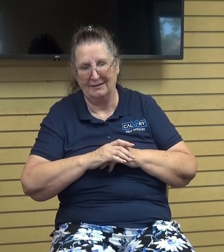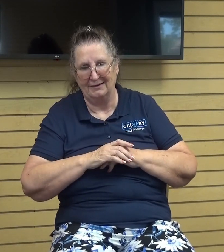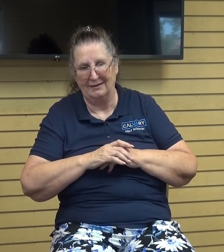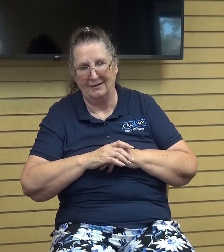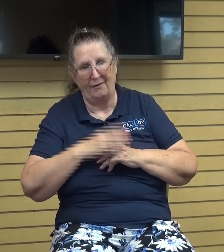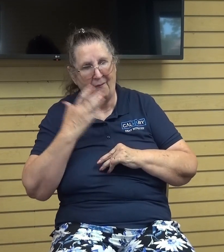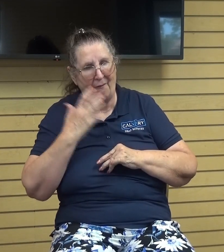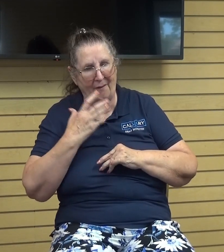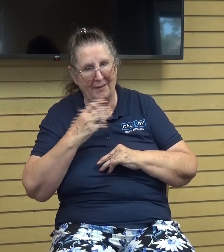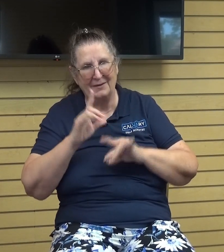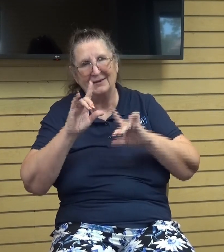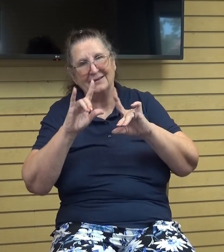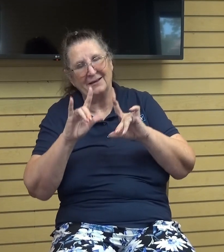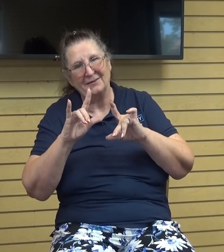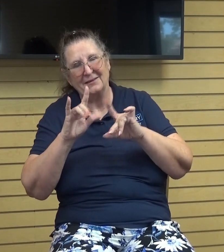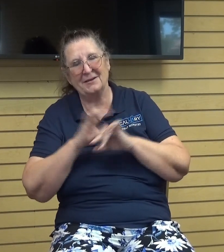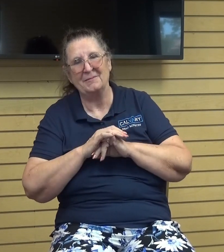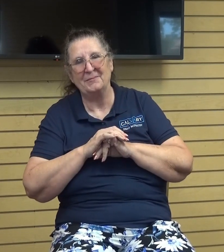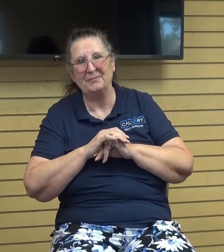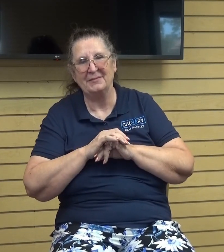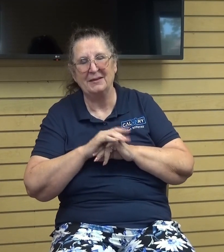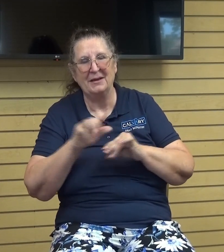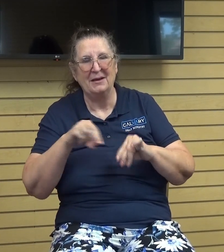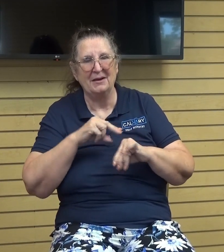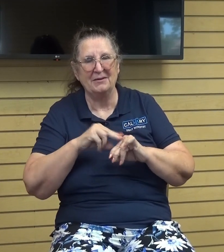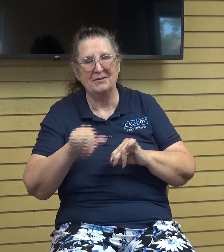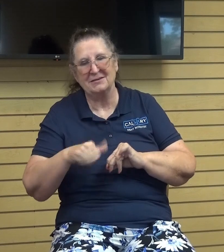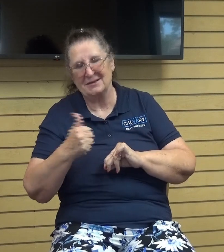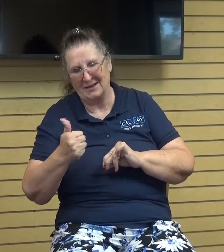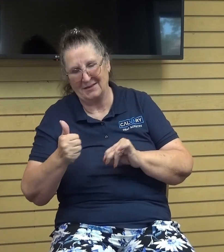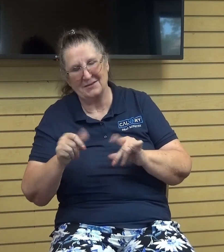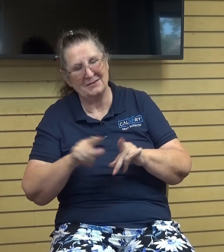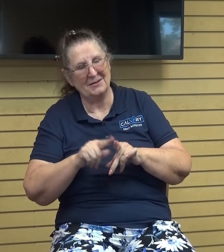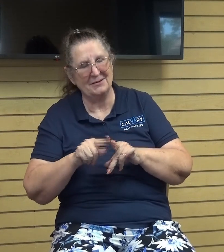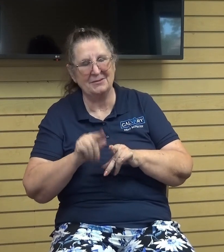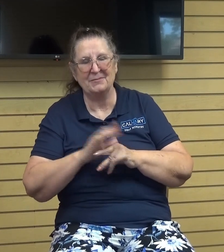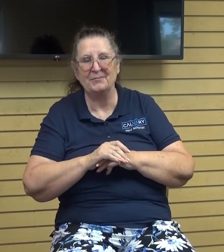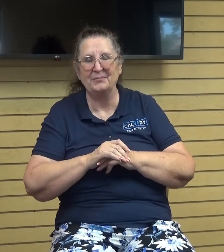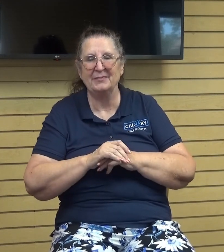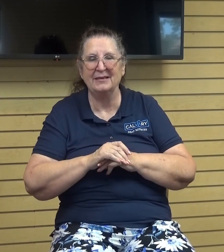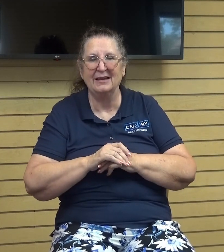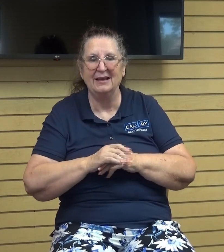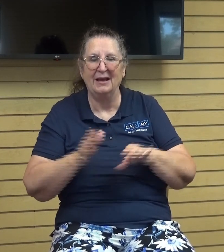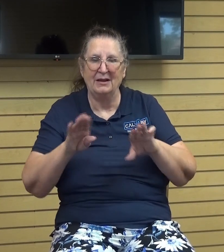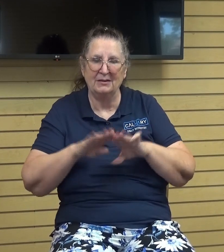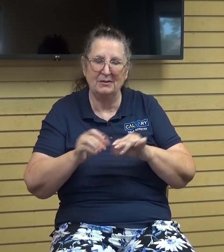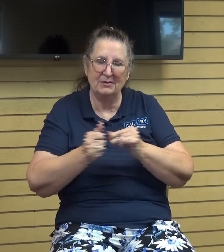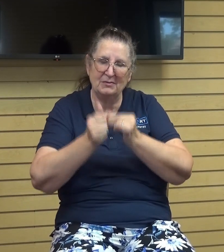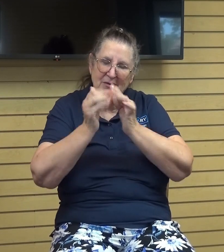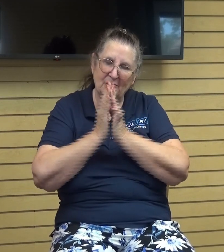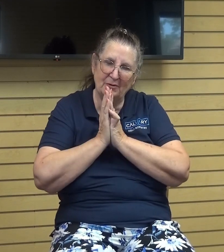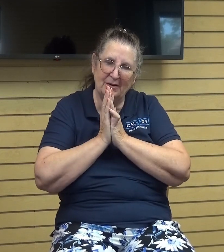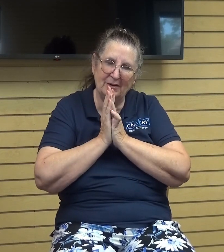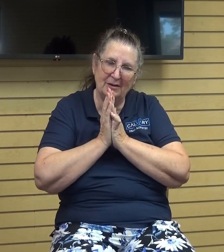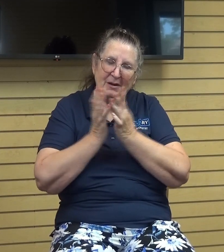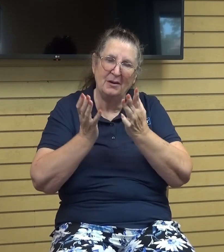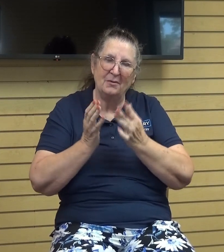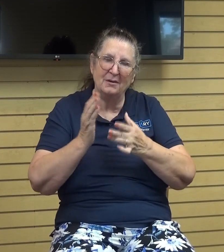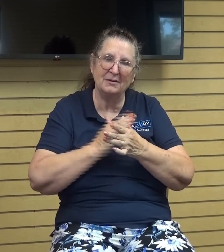i love you and and of course everybody else but you know uh so i'm gonna go ahead and close in prayer and i just wanted to share the blessing